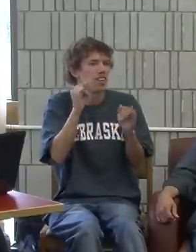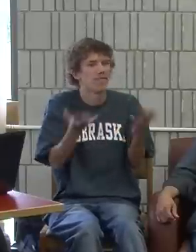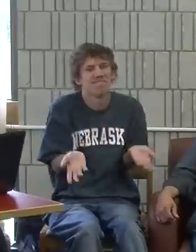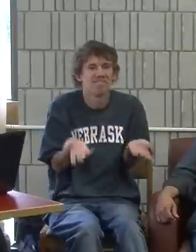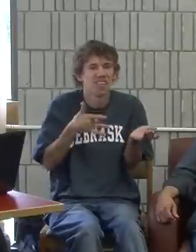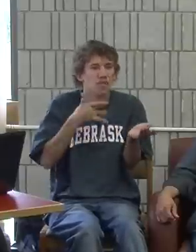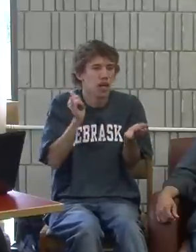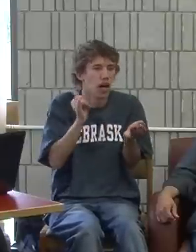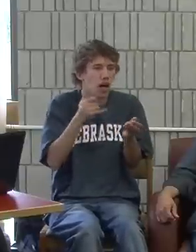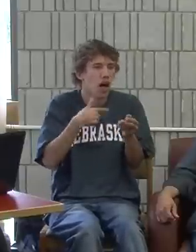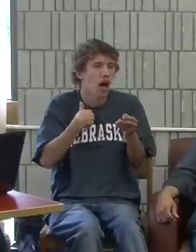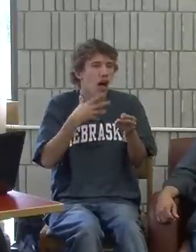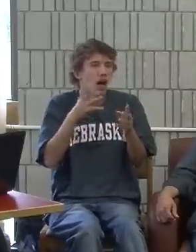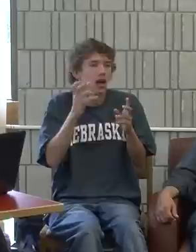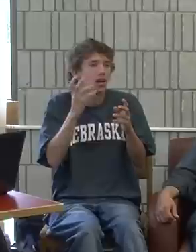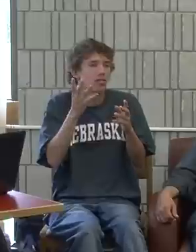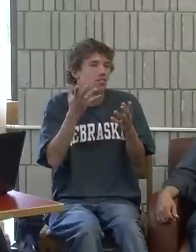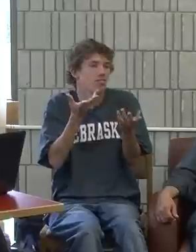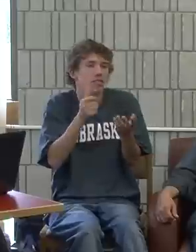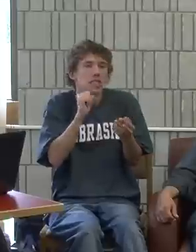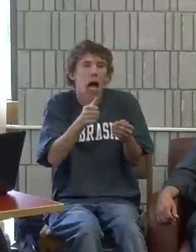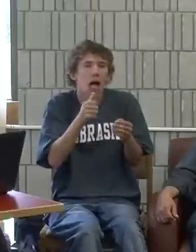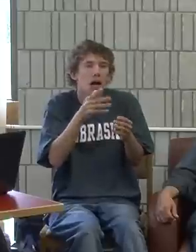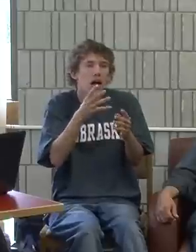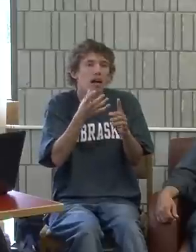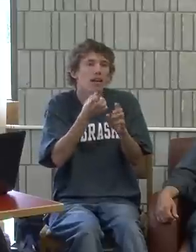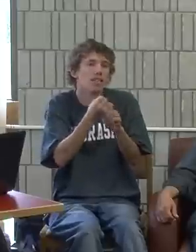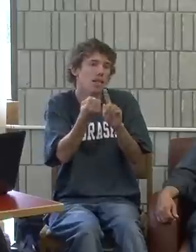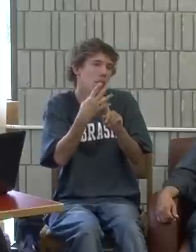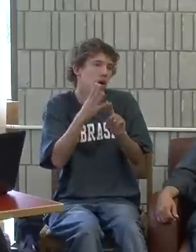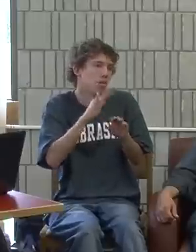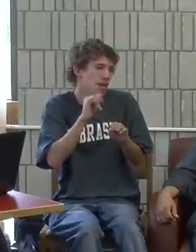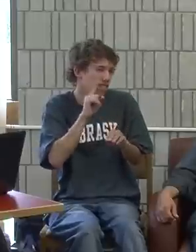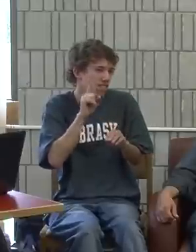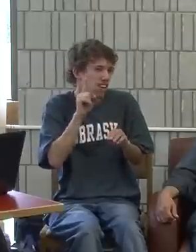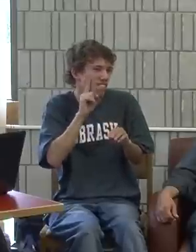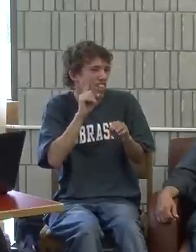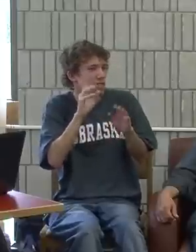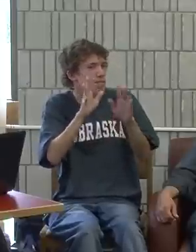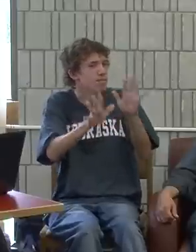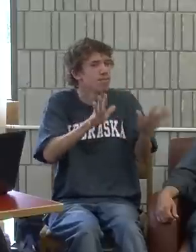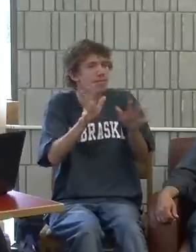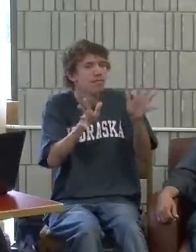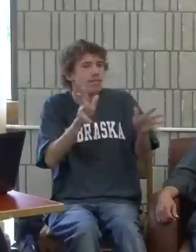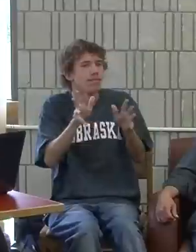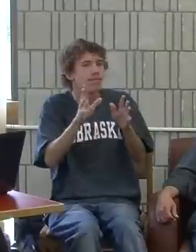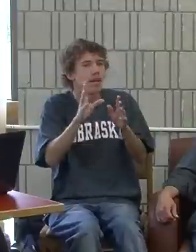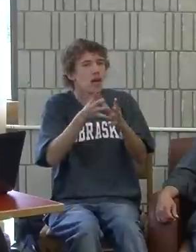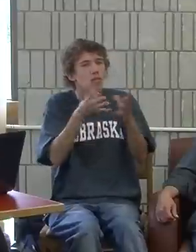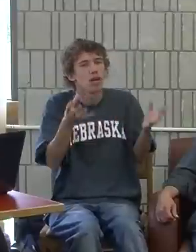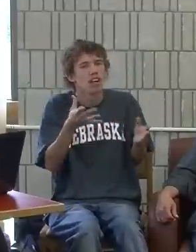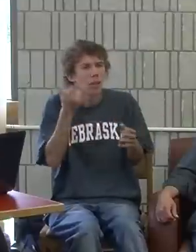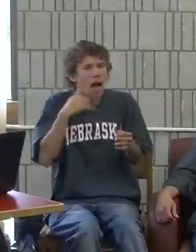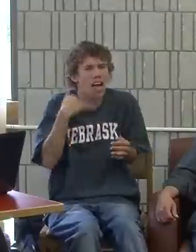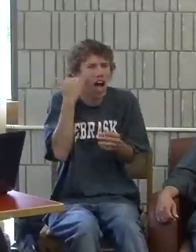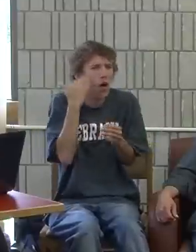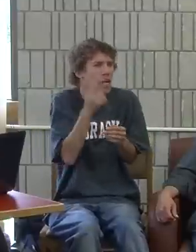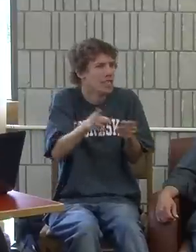School for the Deaf, I felt like I wasn't being exposed to the deaf as